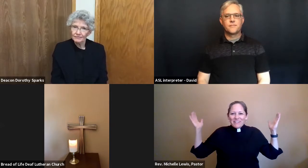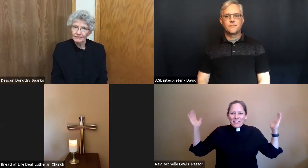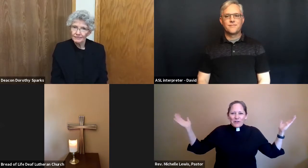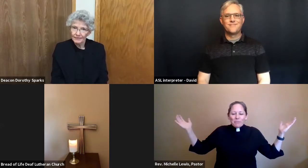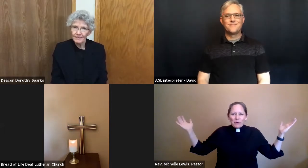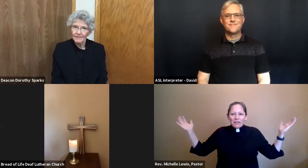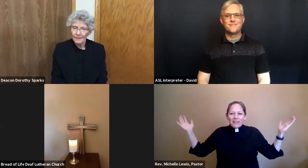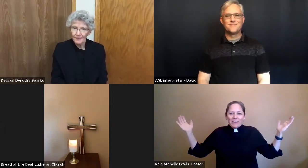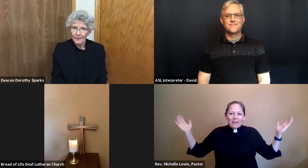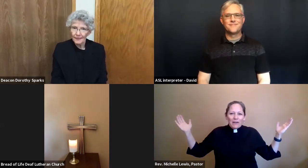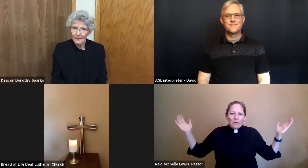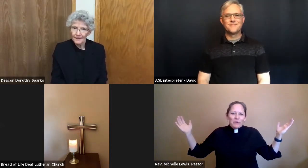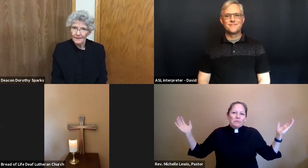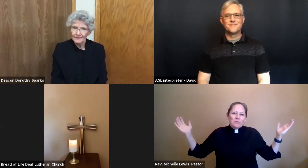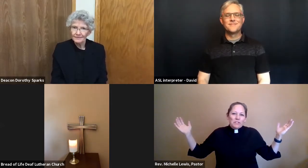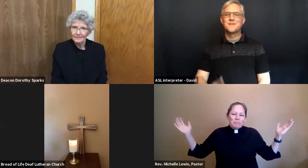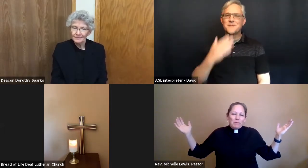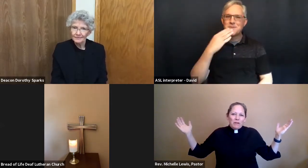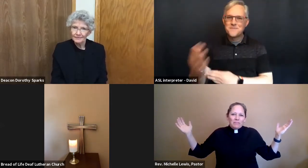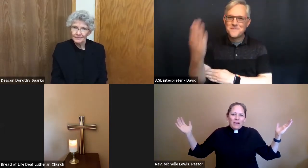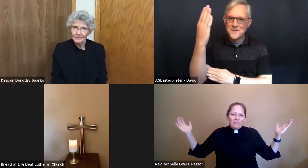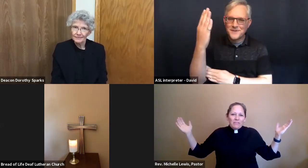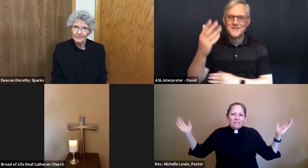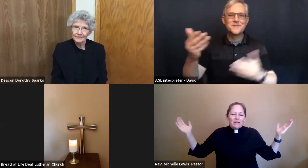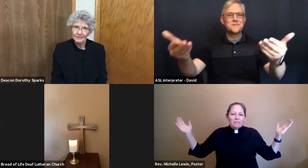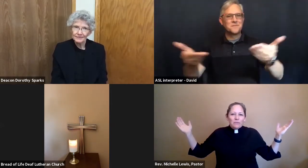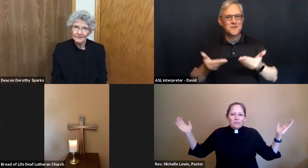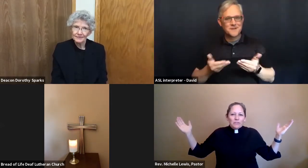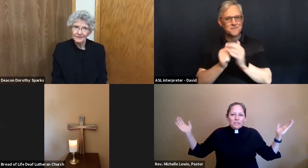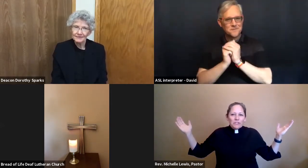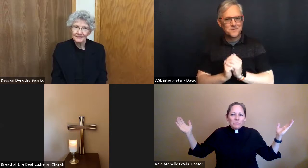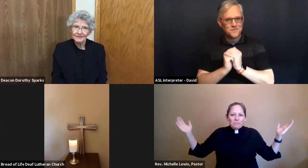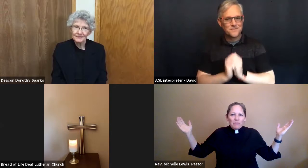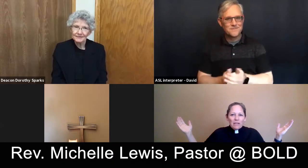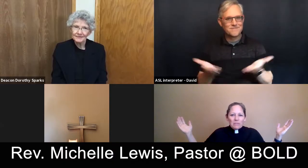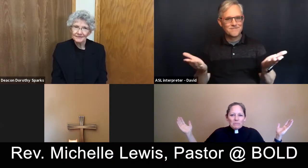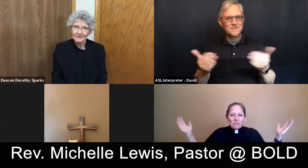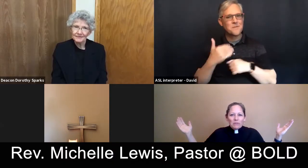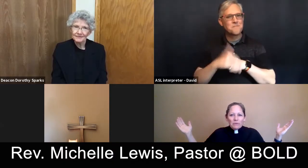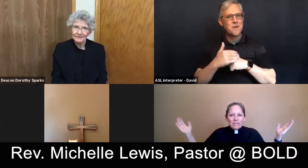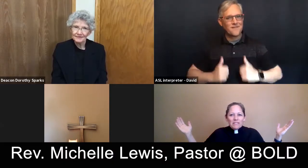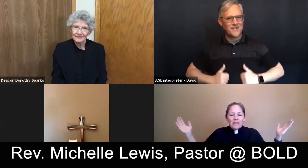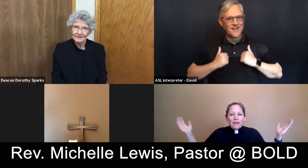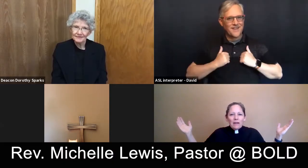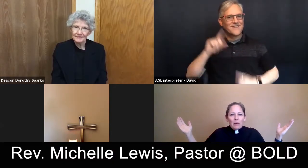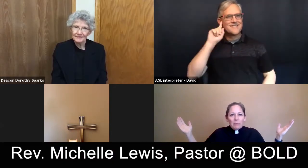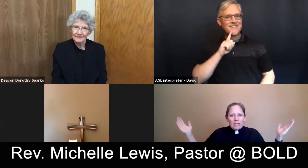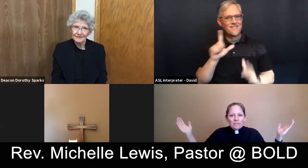Good morning, and welcome to worship at Bread of Life, South Lutheran Church. My name is Michelle Lewis, and I'm the pastor